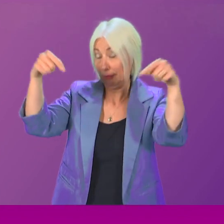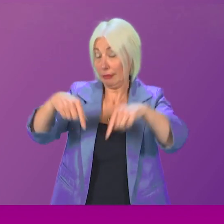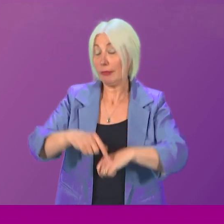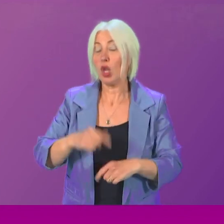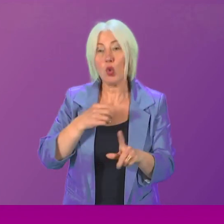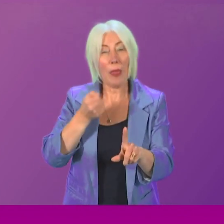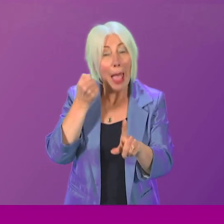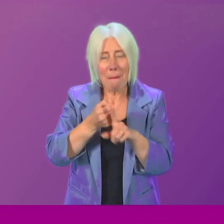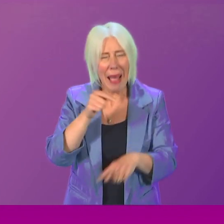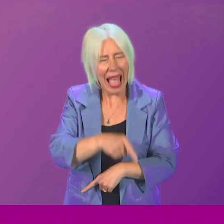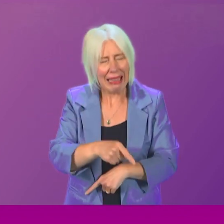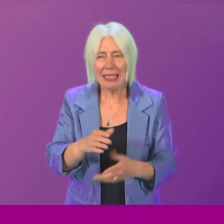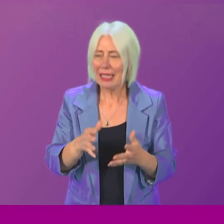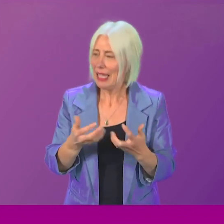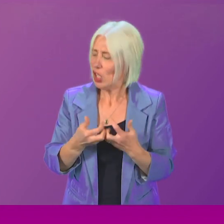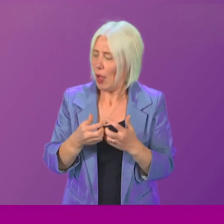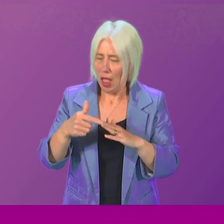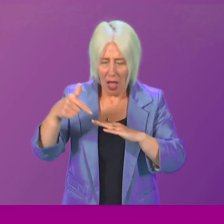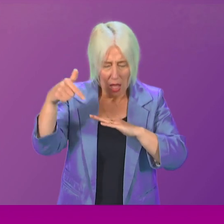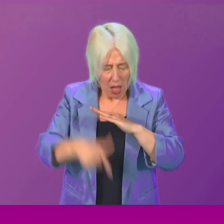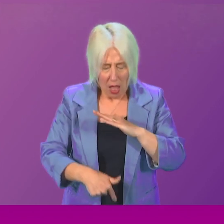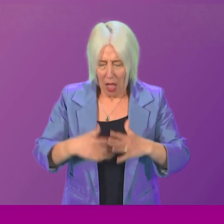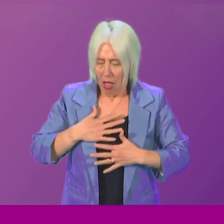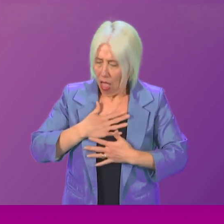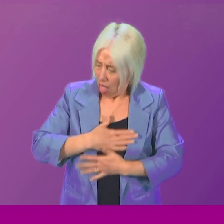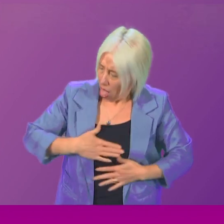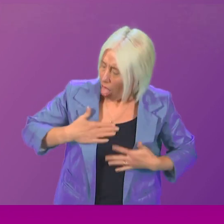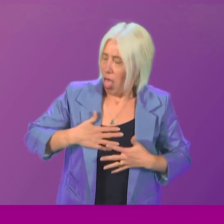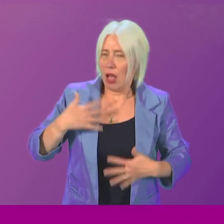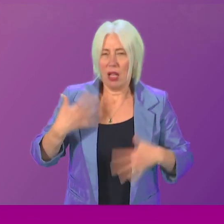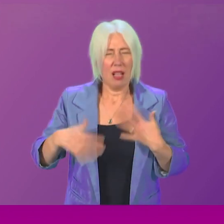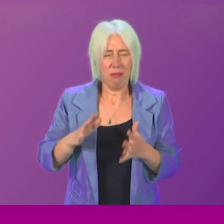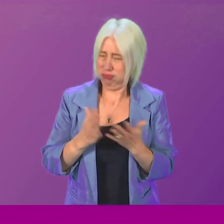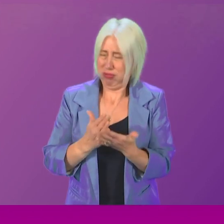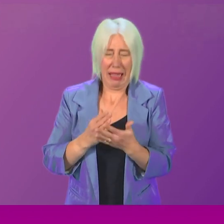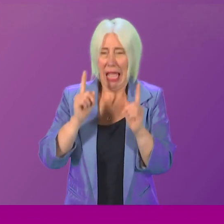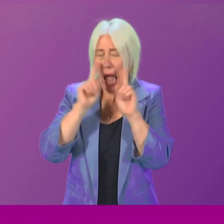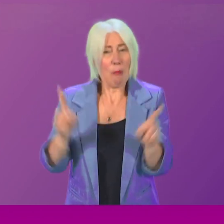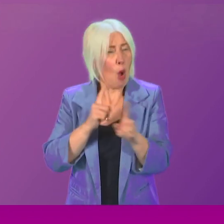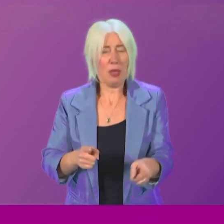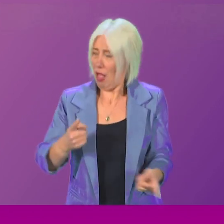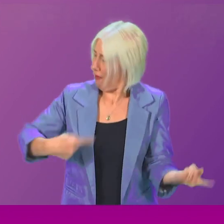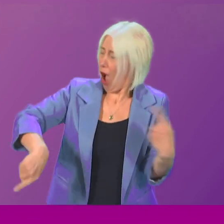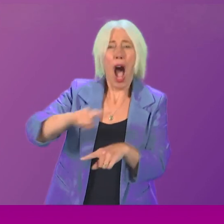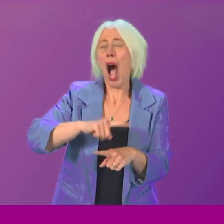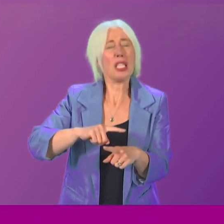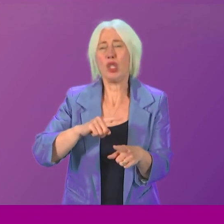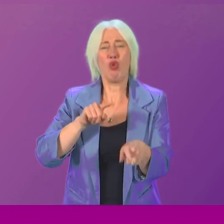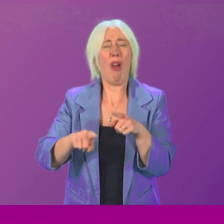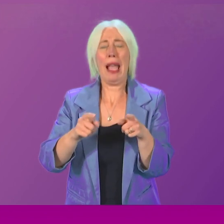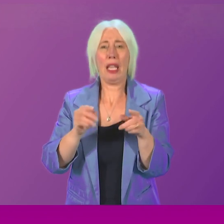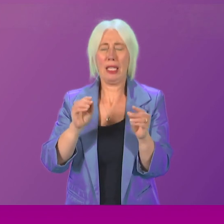the impact of this, the depth of this and the suffering from this is impossible for any of us to properly quantify.